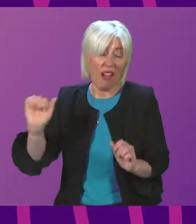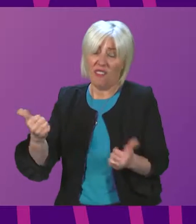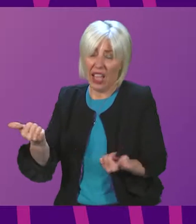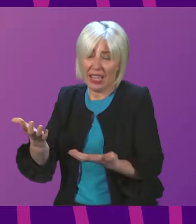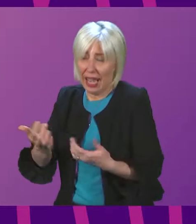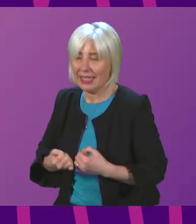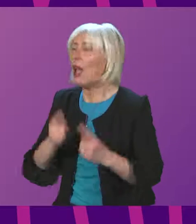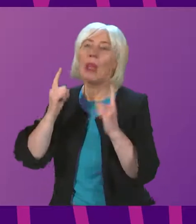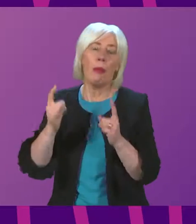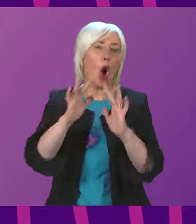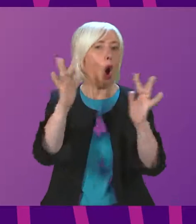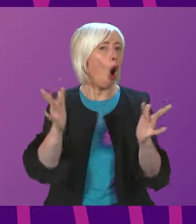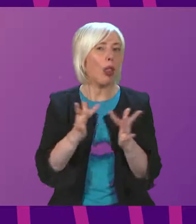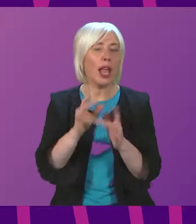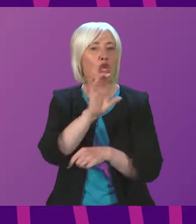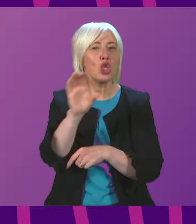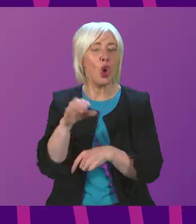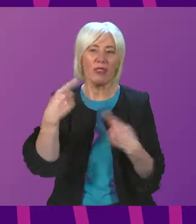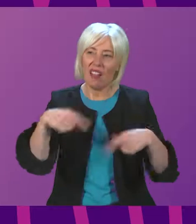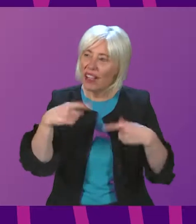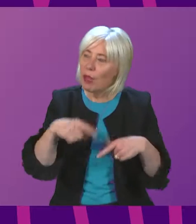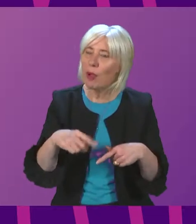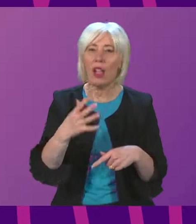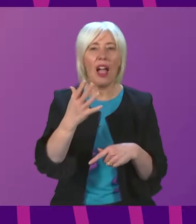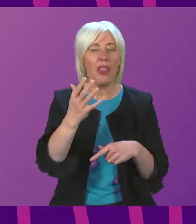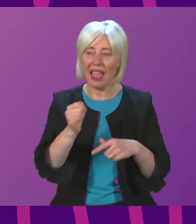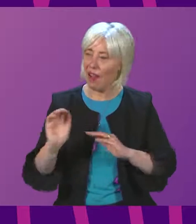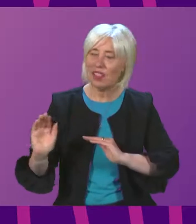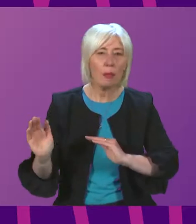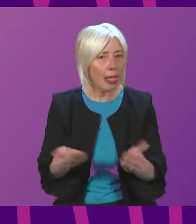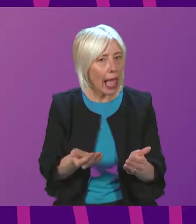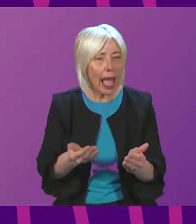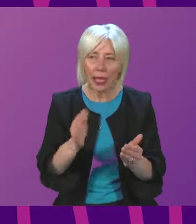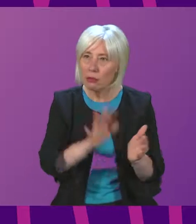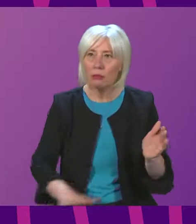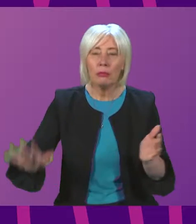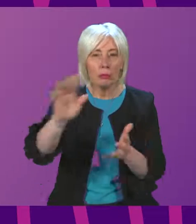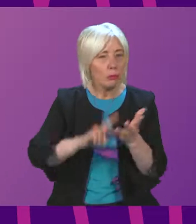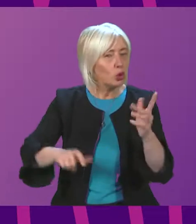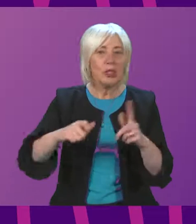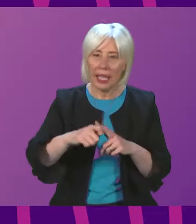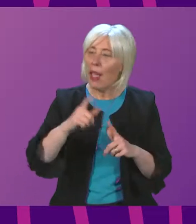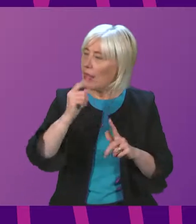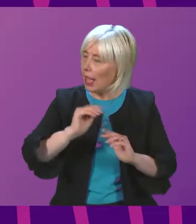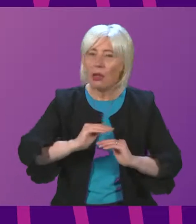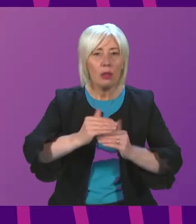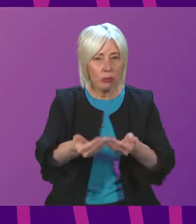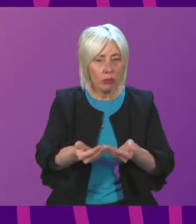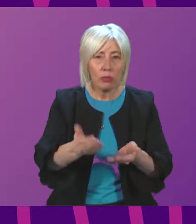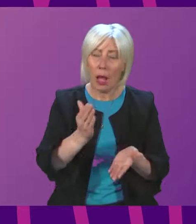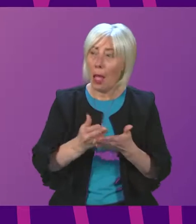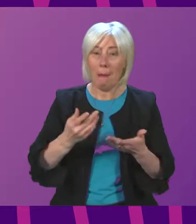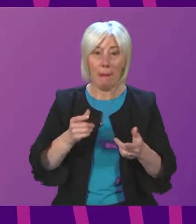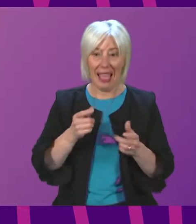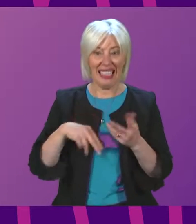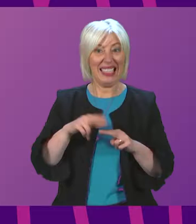are online retailers available with UK supply chains that are able to supply these devices. My officials have